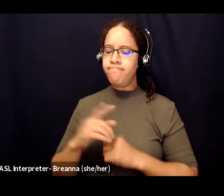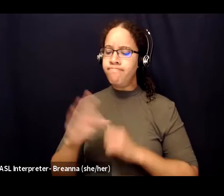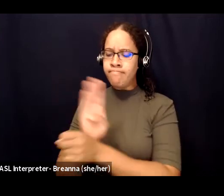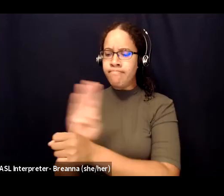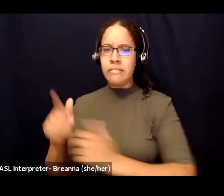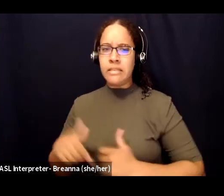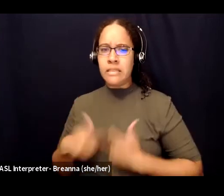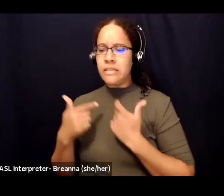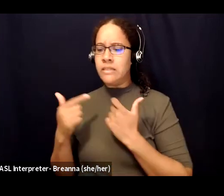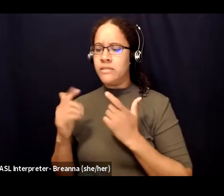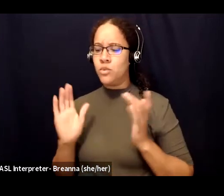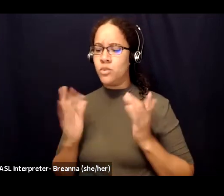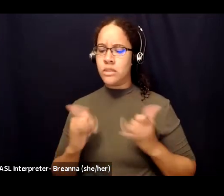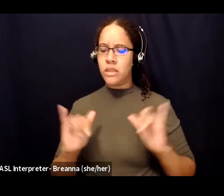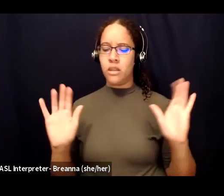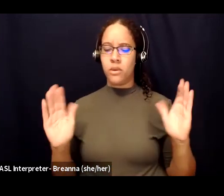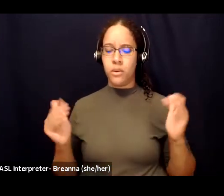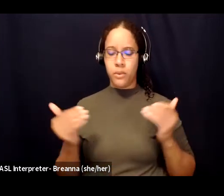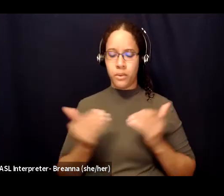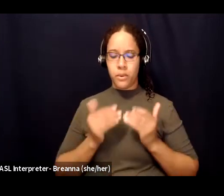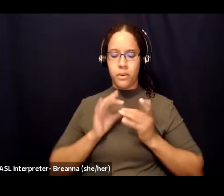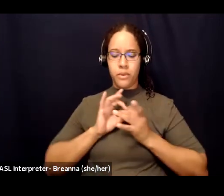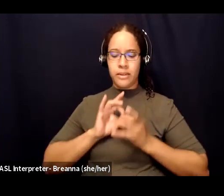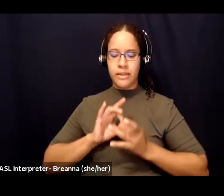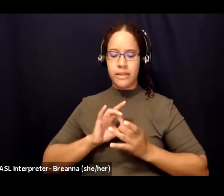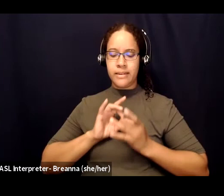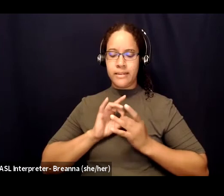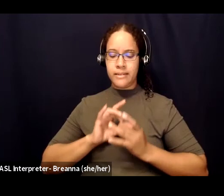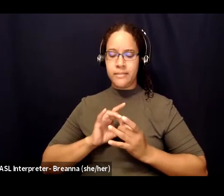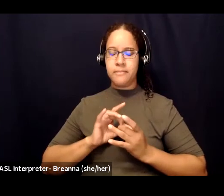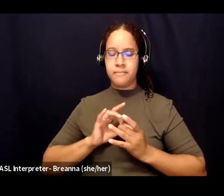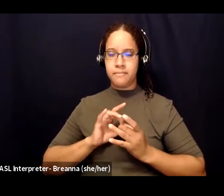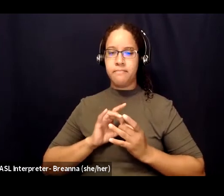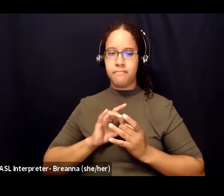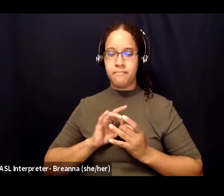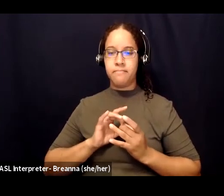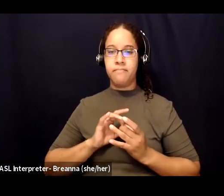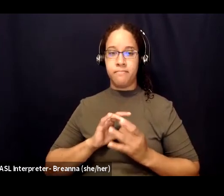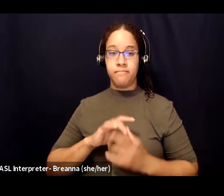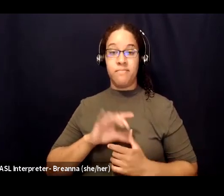I hope you can feel the tenderness in meeting this self now, in the quiet of this moment.